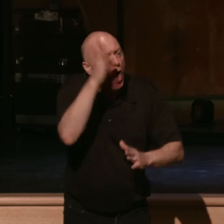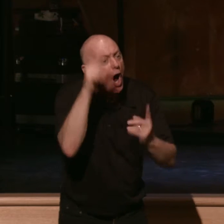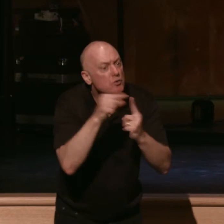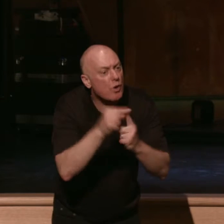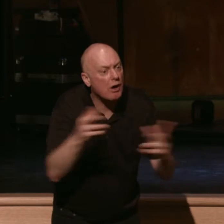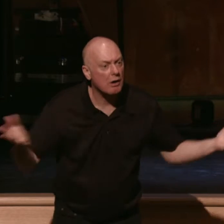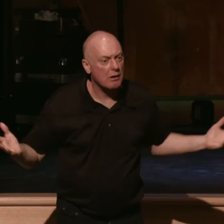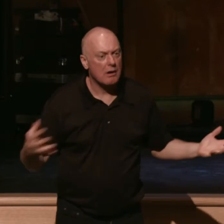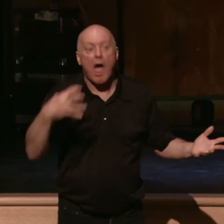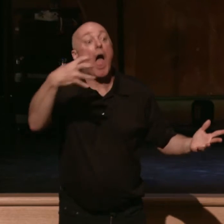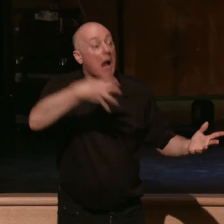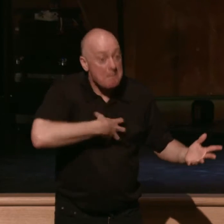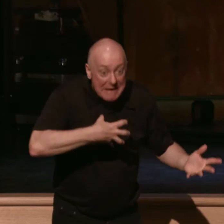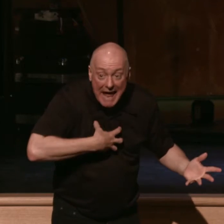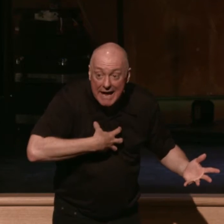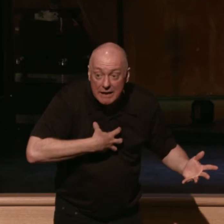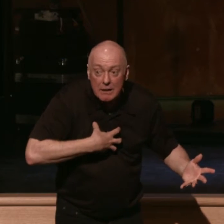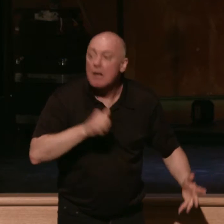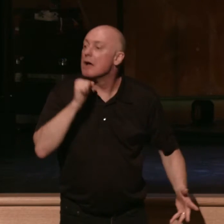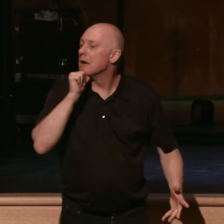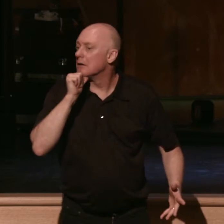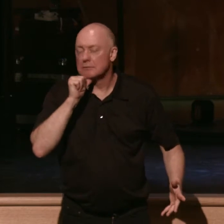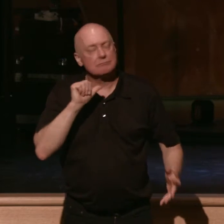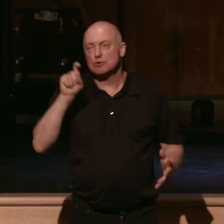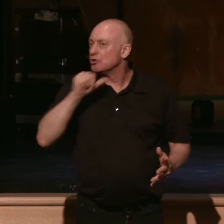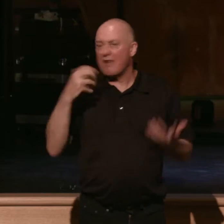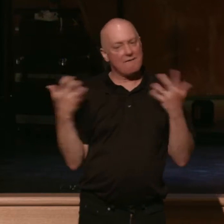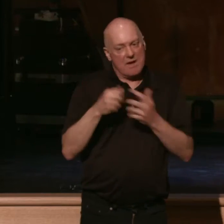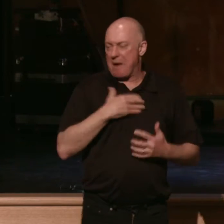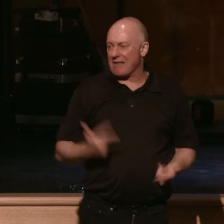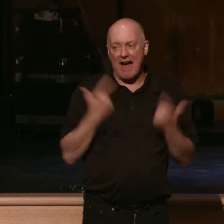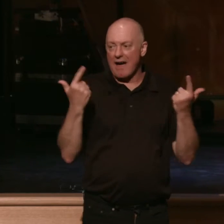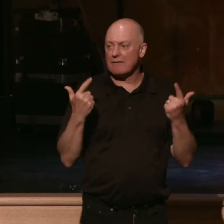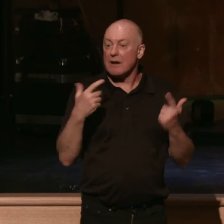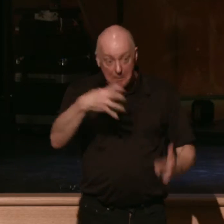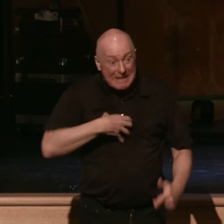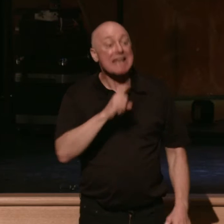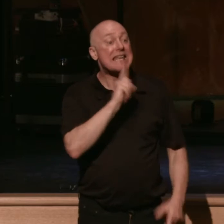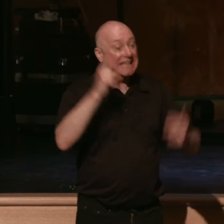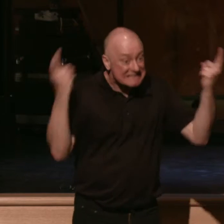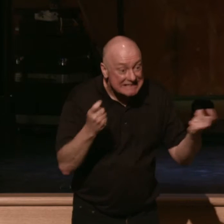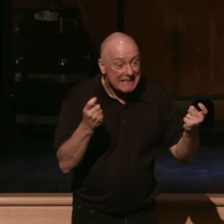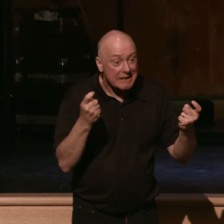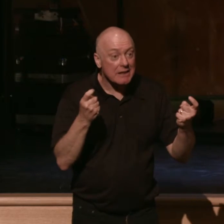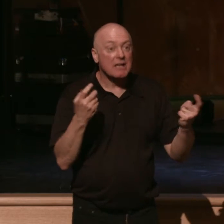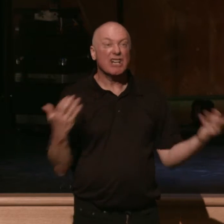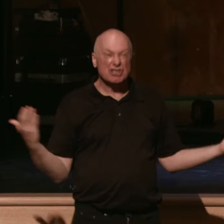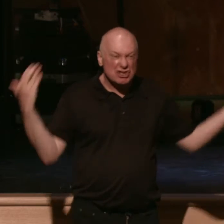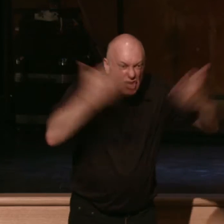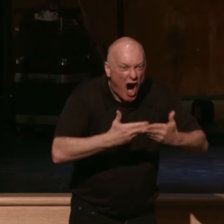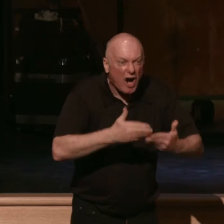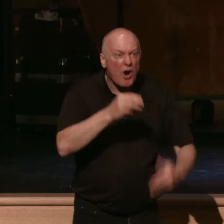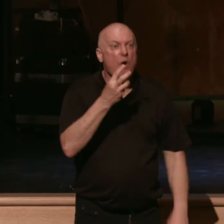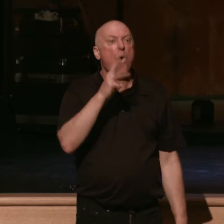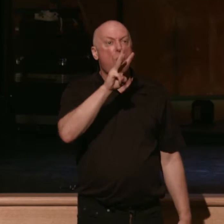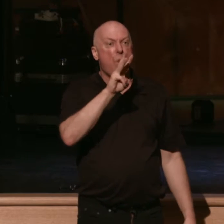say, you know what, complaining is not fitting in my life. Complaining is a sin. It's dark. It's wicked. It's of Satan.